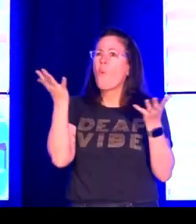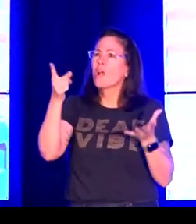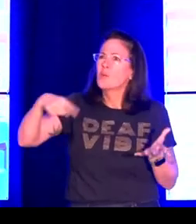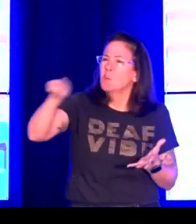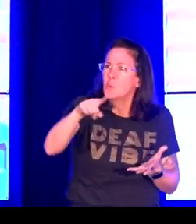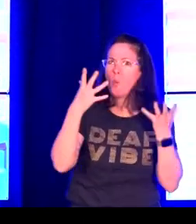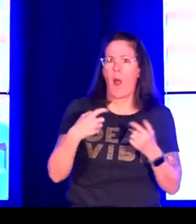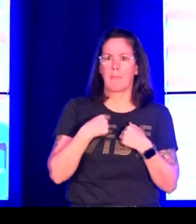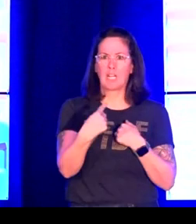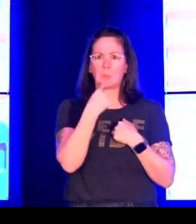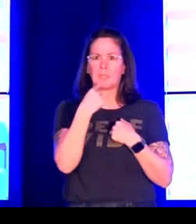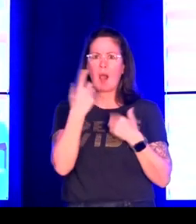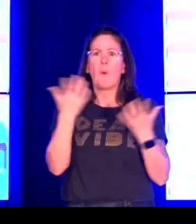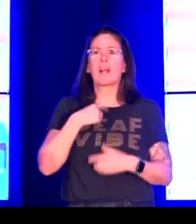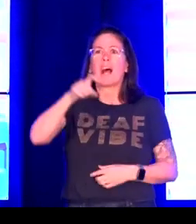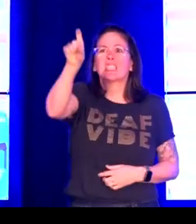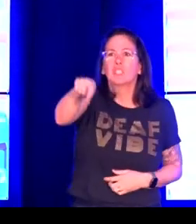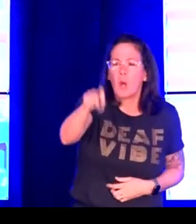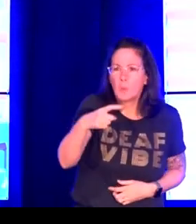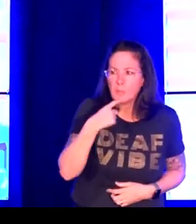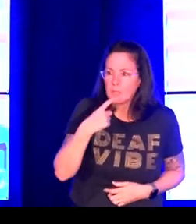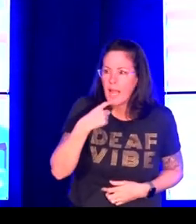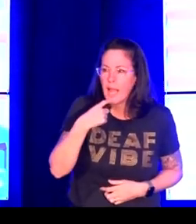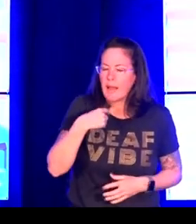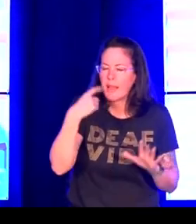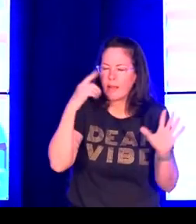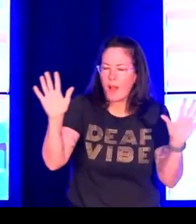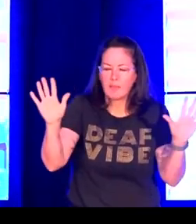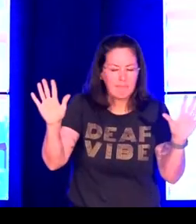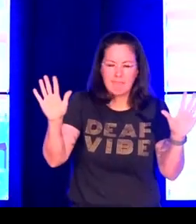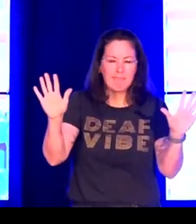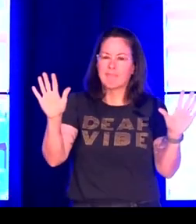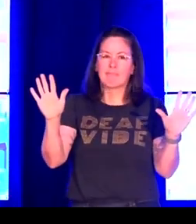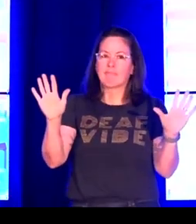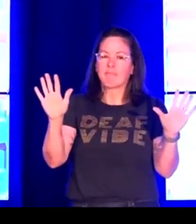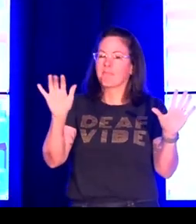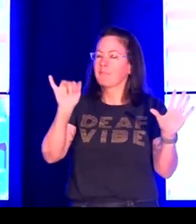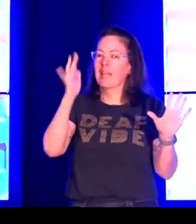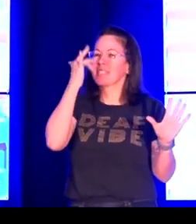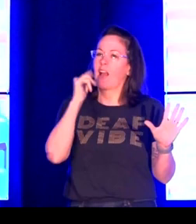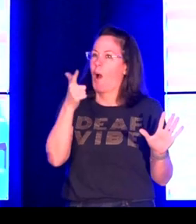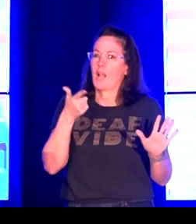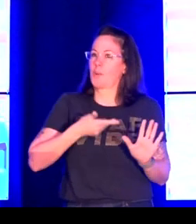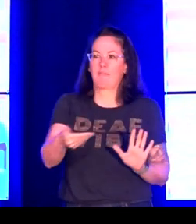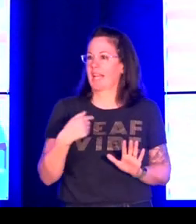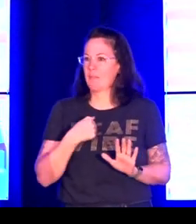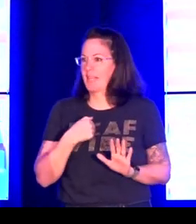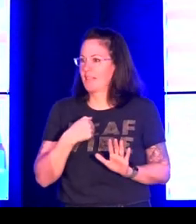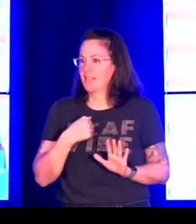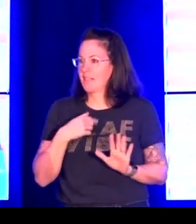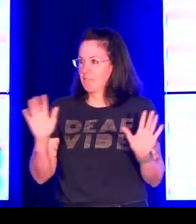And as I thought about it, I was like, what do they want me to talk about? What am I supposed to talk about?